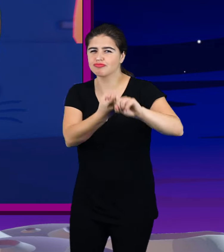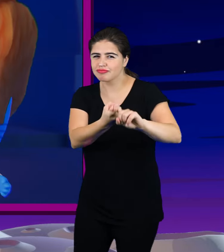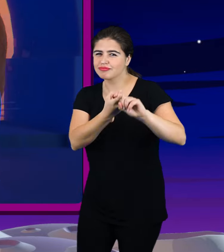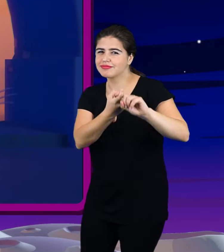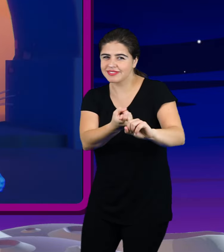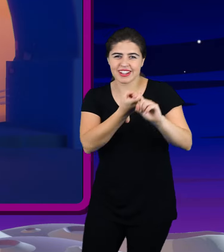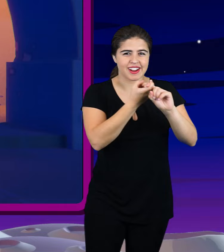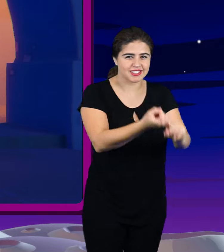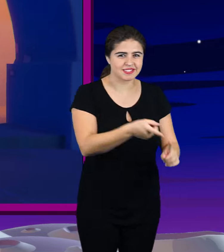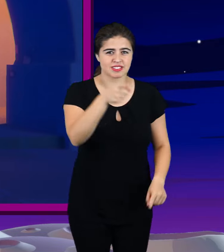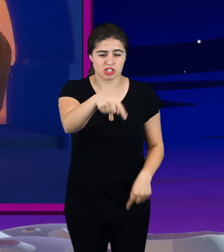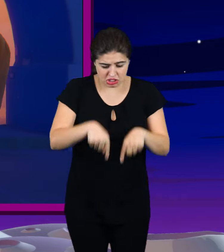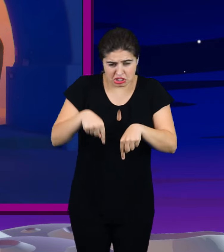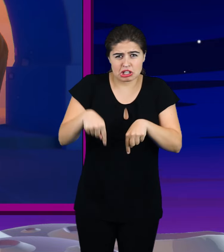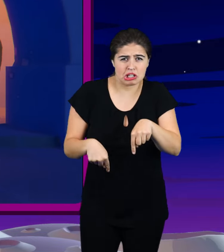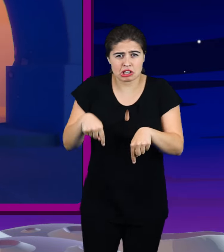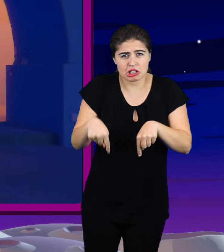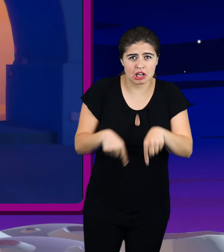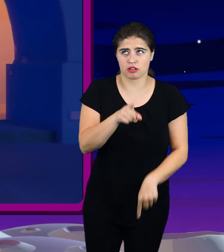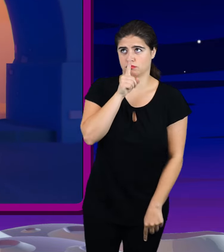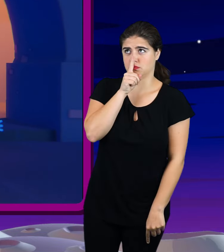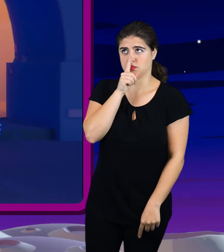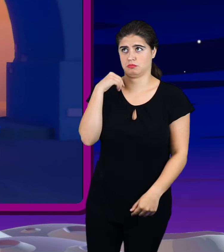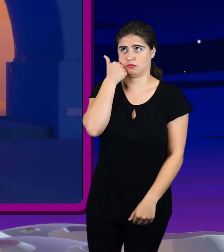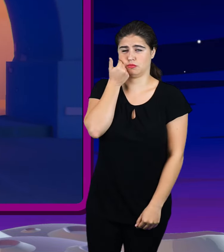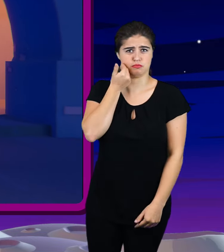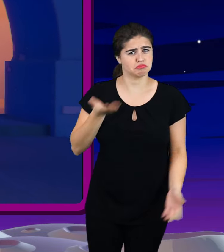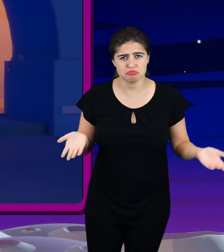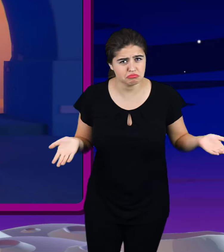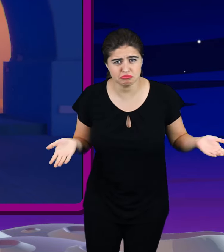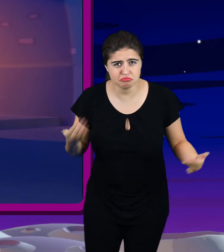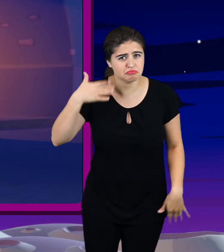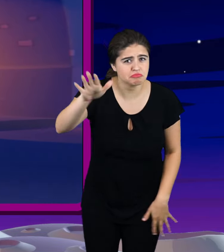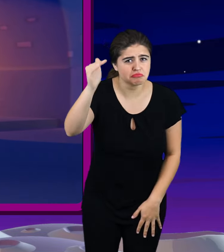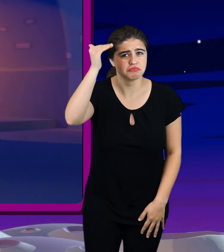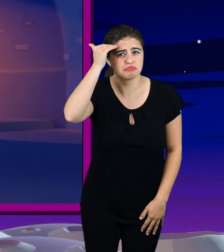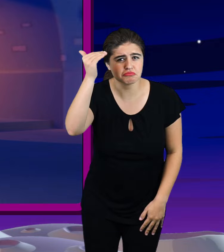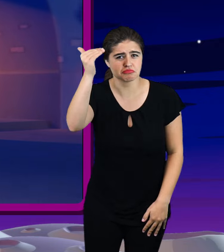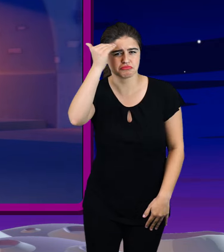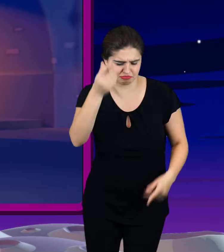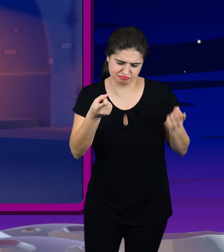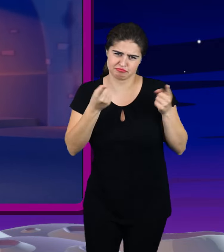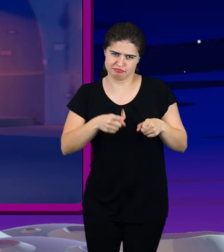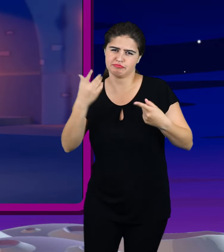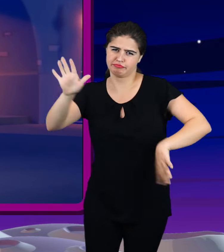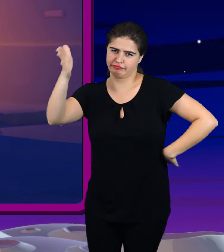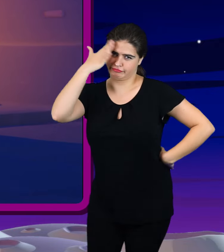Your foot's been aching but You're too shy to say it It's like we both know what's been going